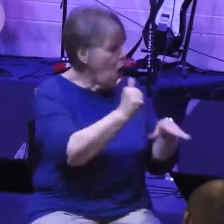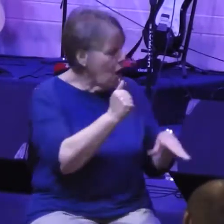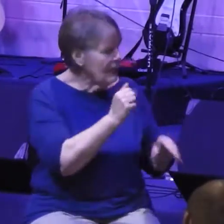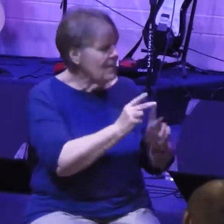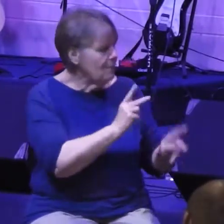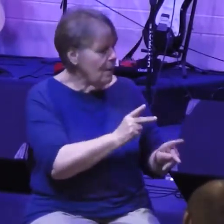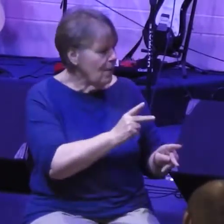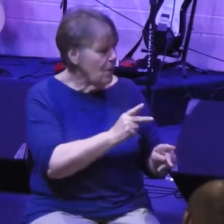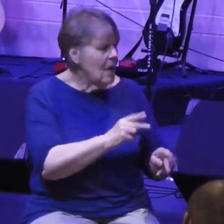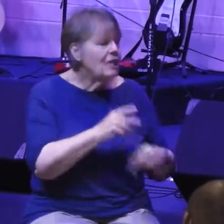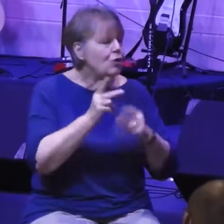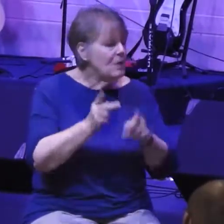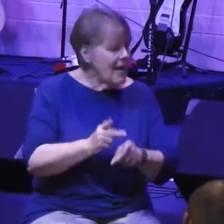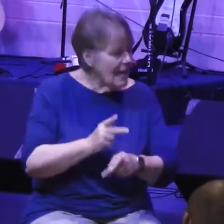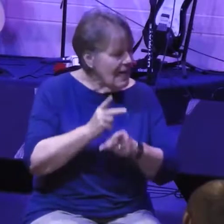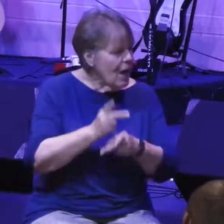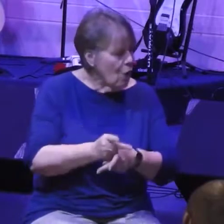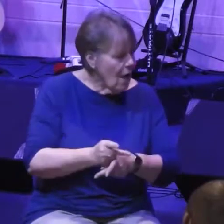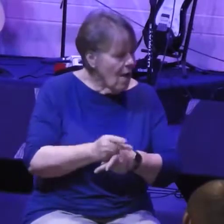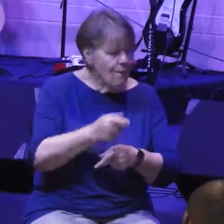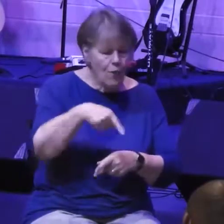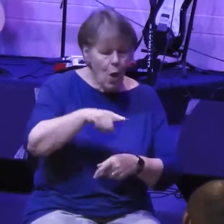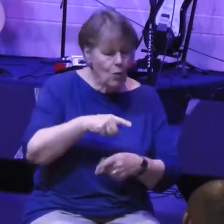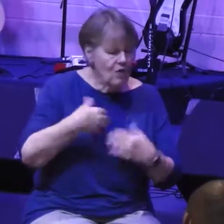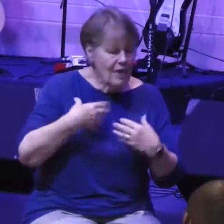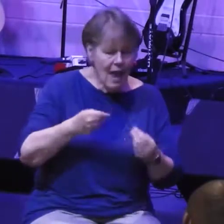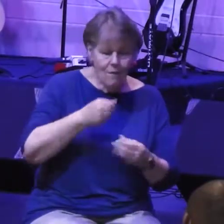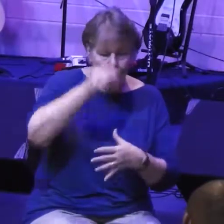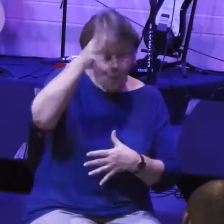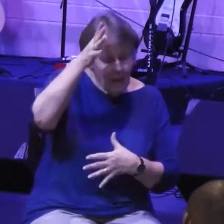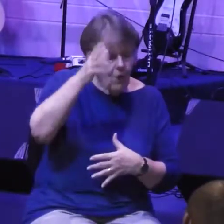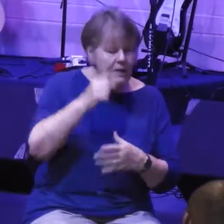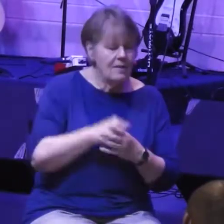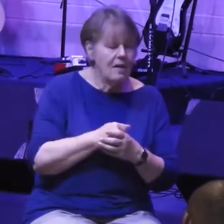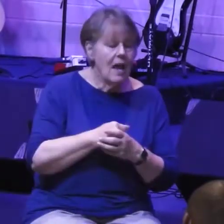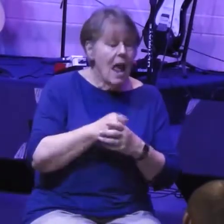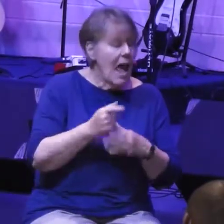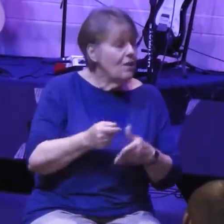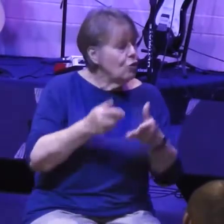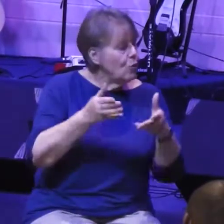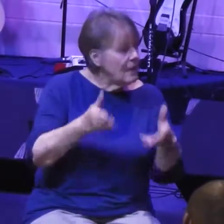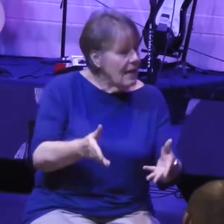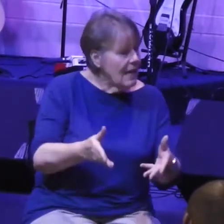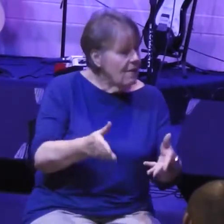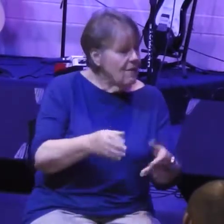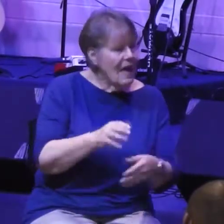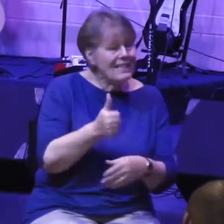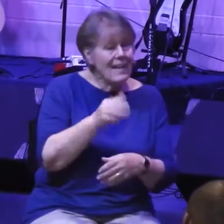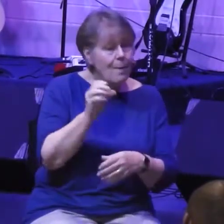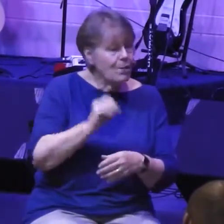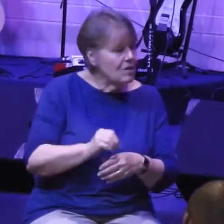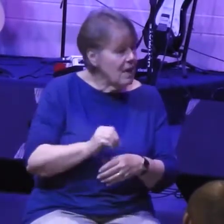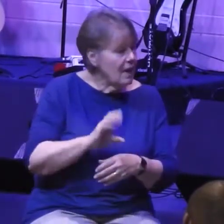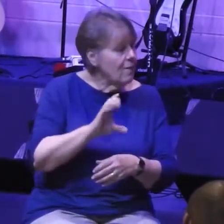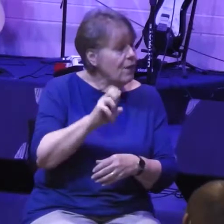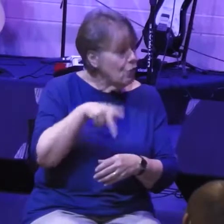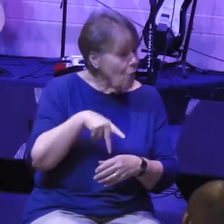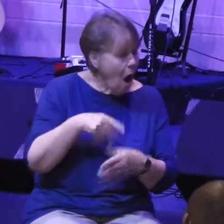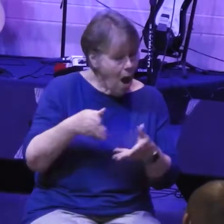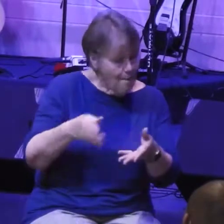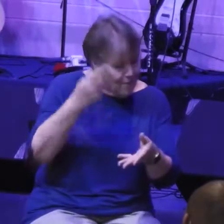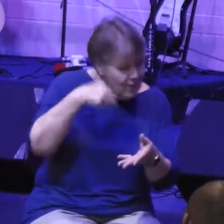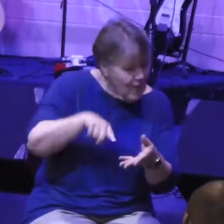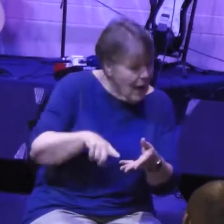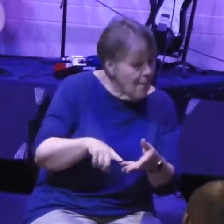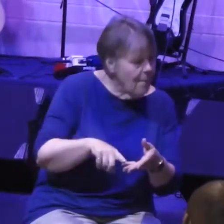foreigner and the fatherless and the widow to leave behind part of their crop, 10% for those who cannot grow a crop so that they can eat. We see